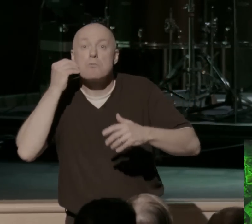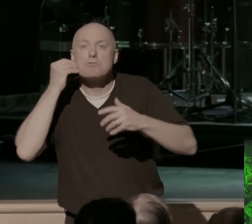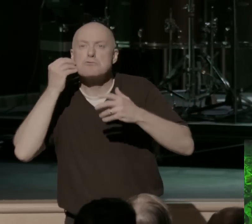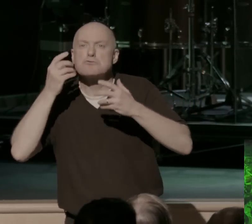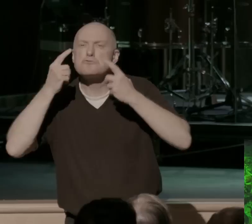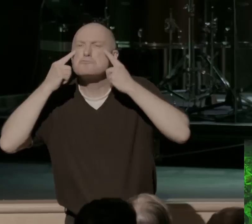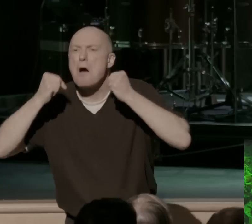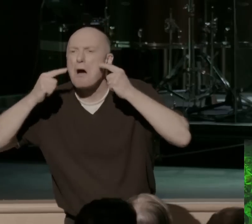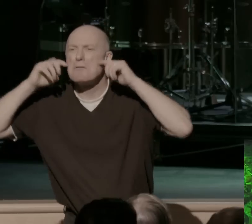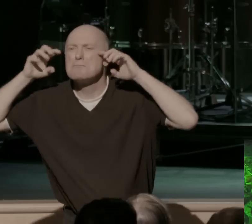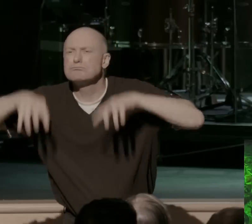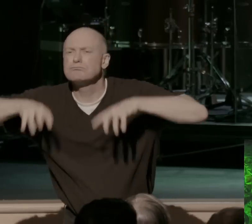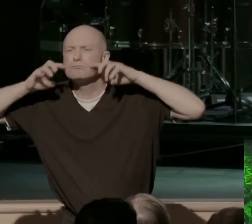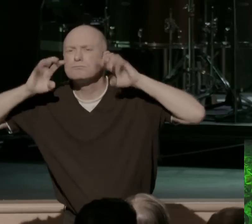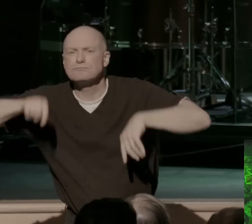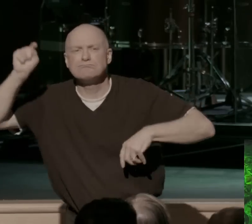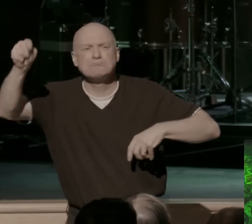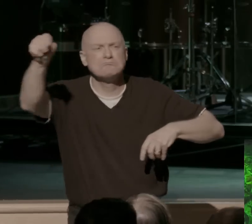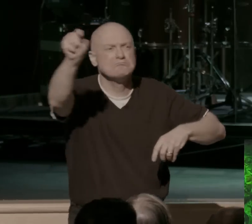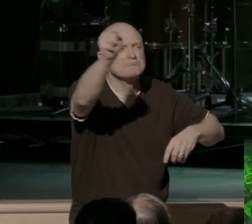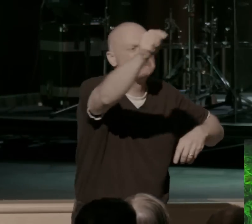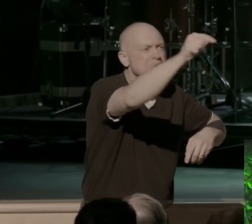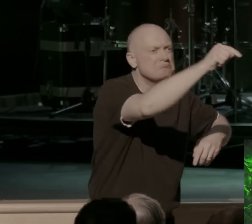excitement and freedom from the Israelites.